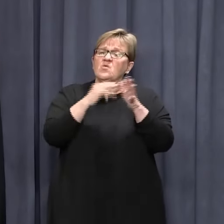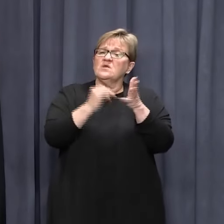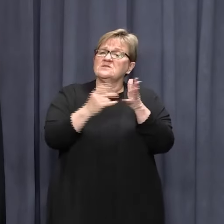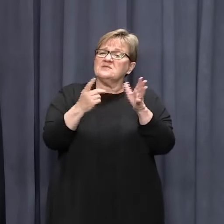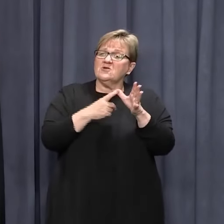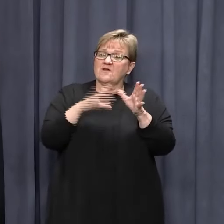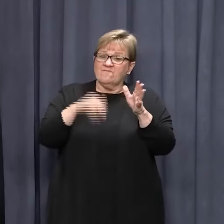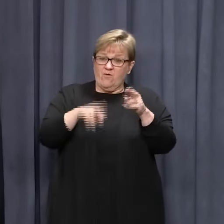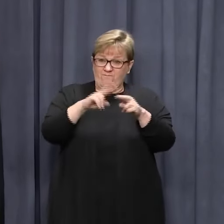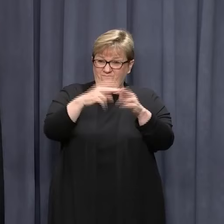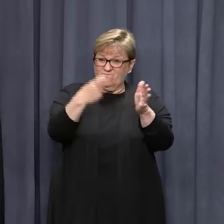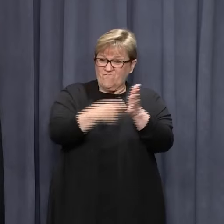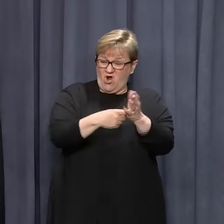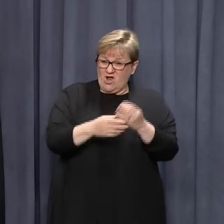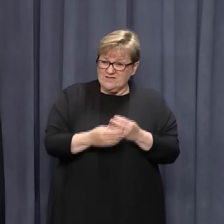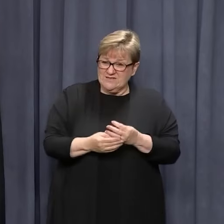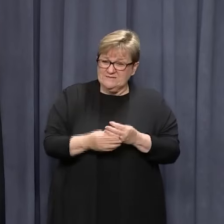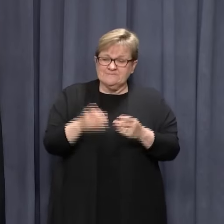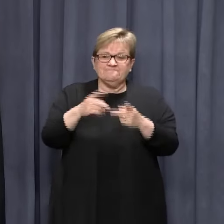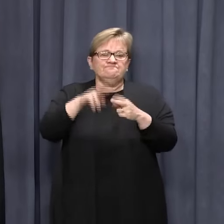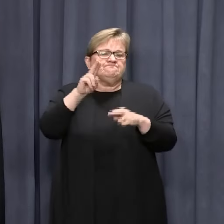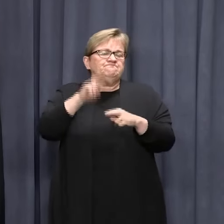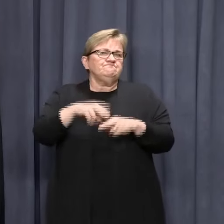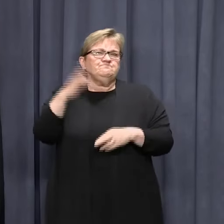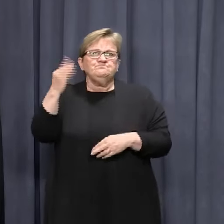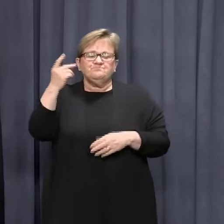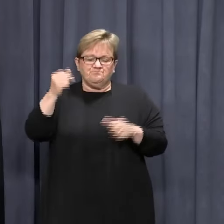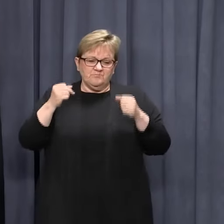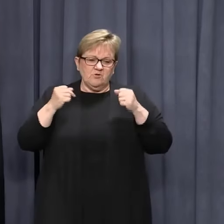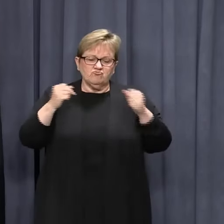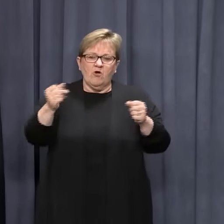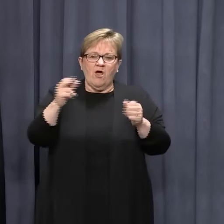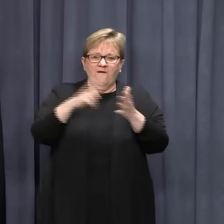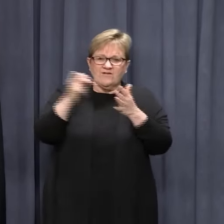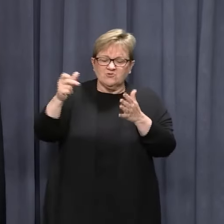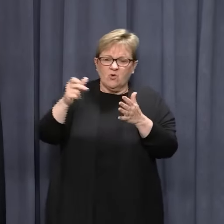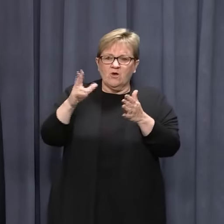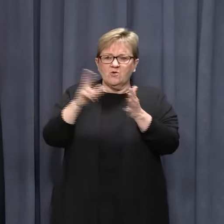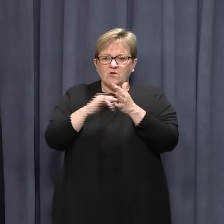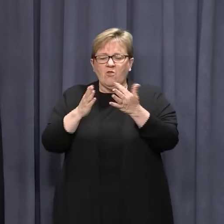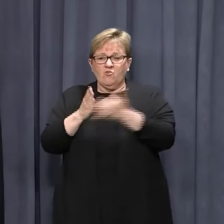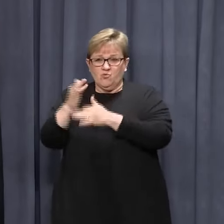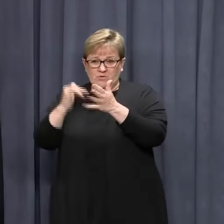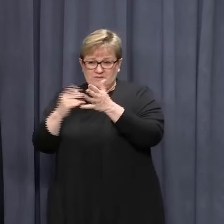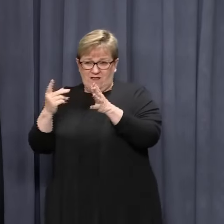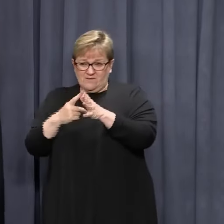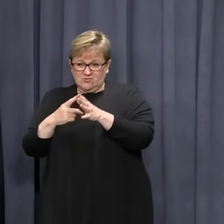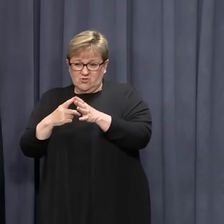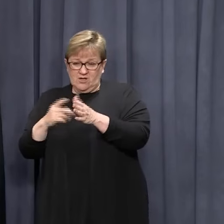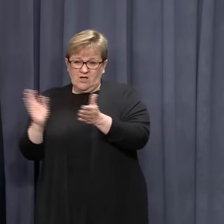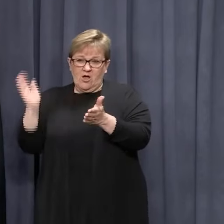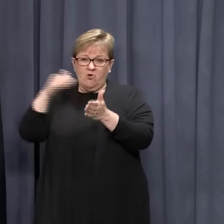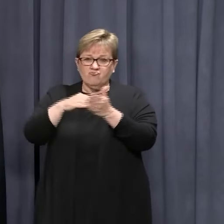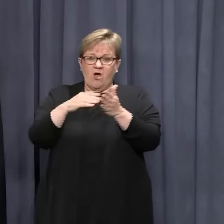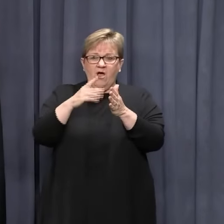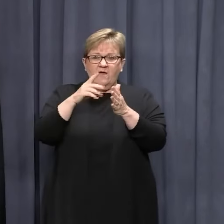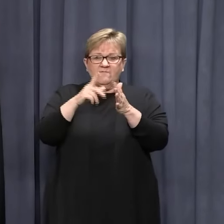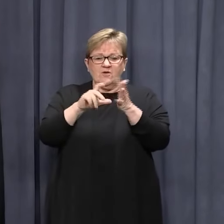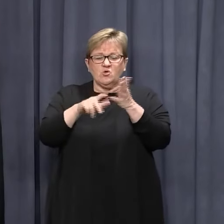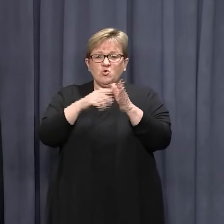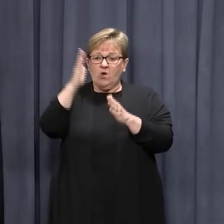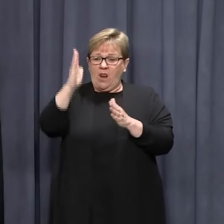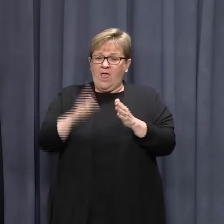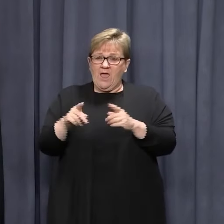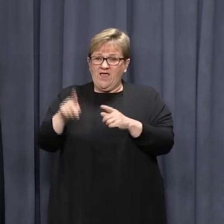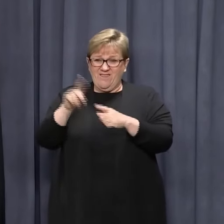on Friday, if somebody were to drive from Victoria or New South Wales via South Australia and arrive at UCLA, would